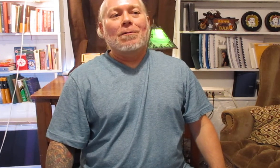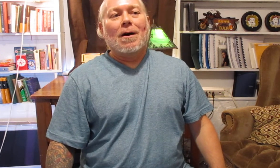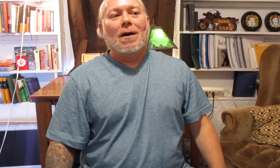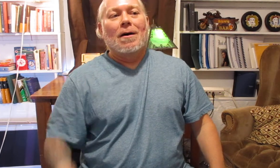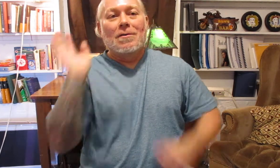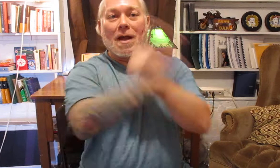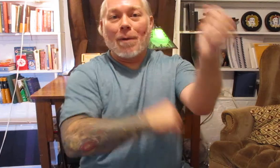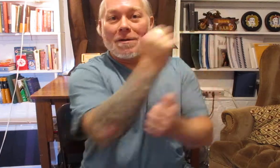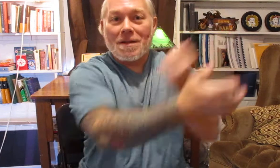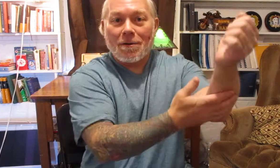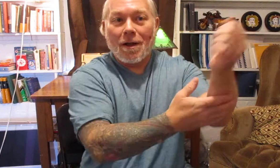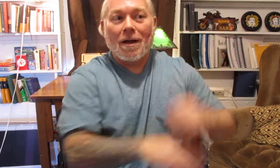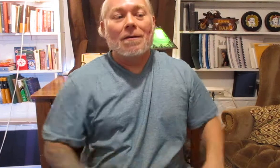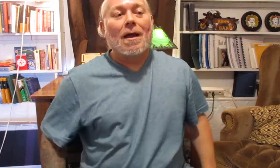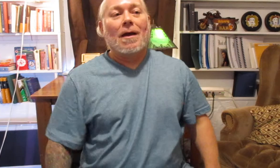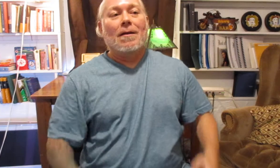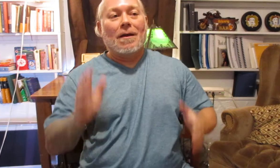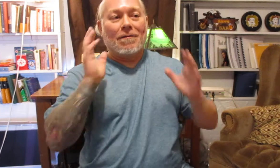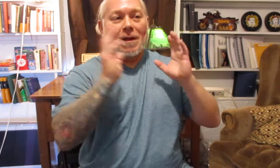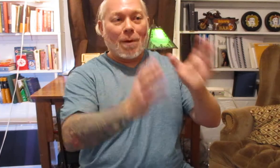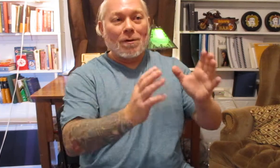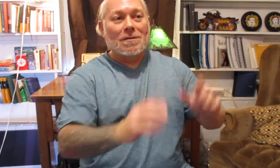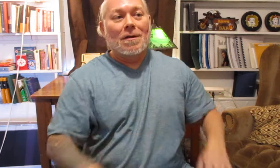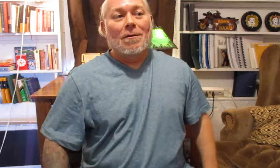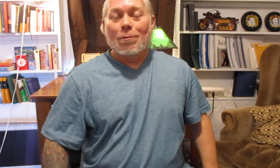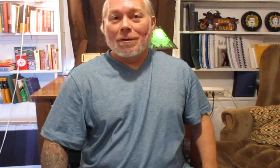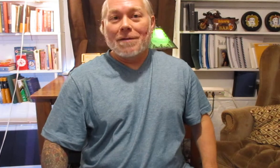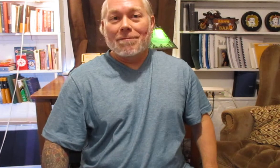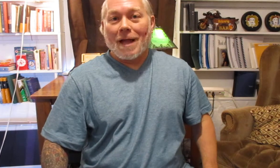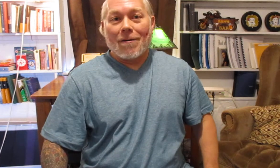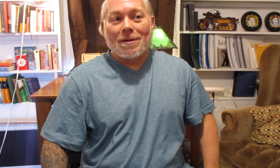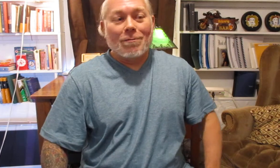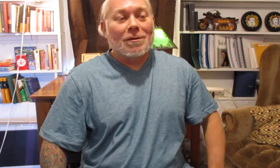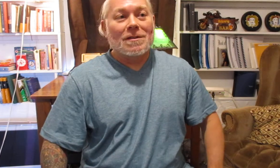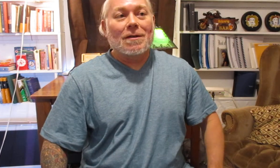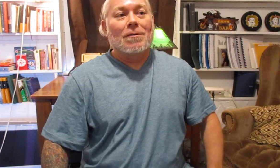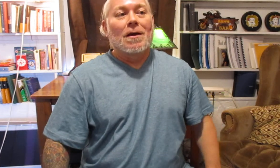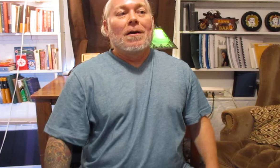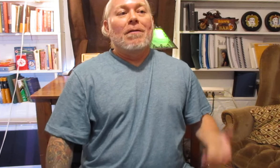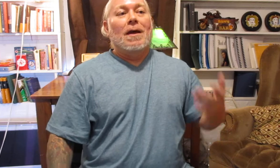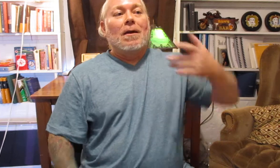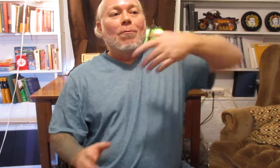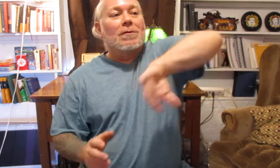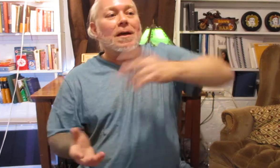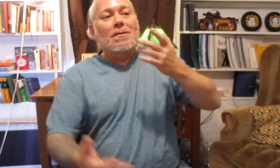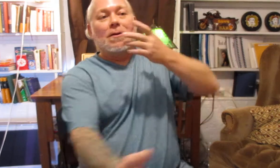uh jam on the center line and if the opponent's really talented really skilled then we'll tend to